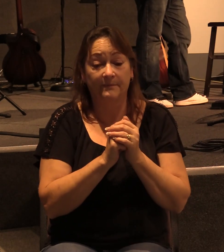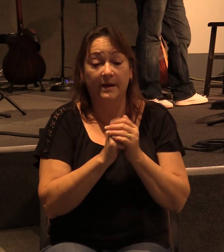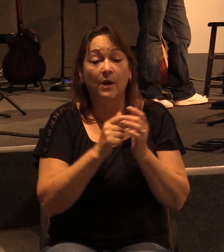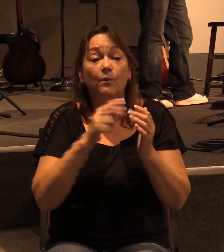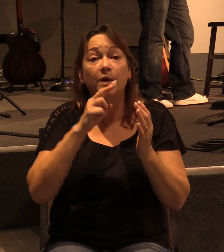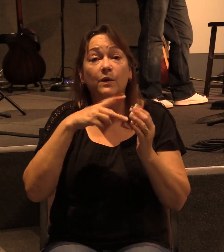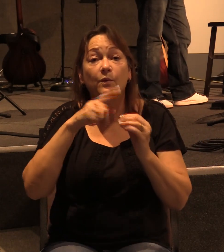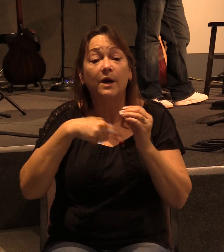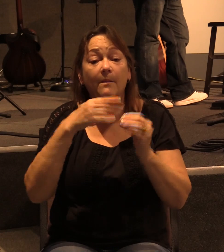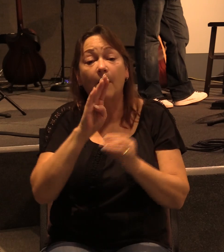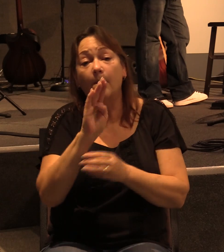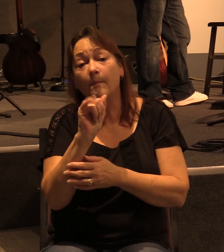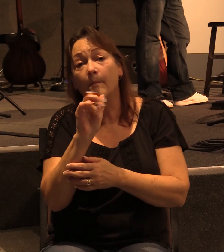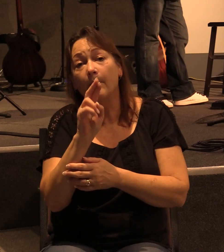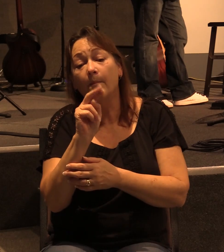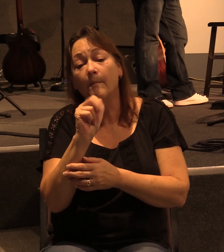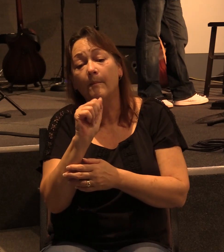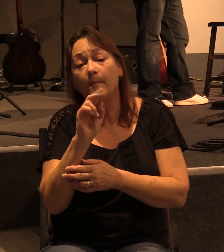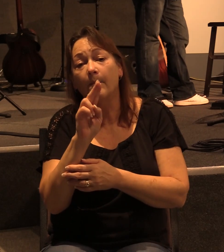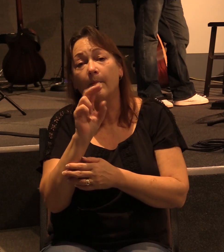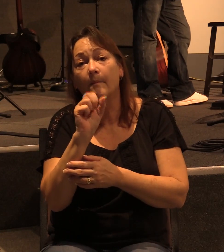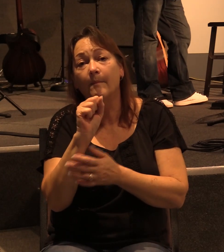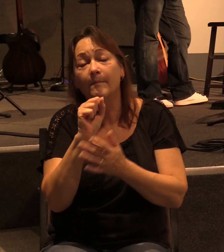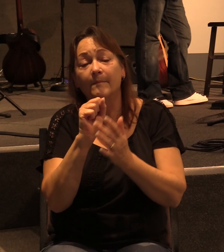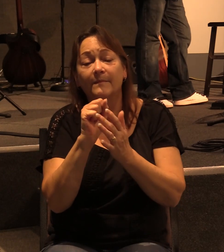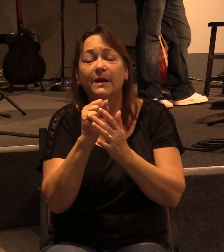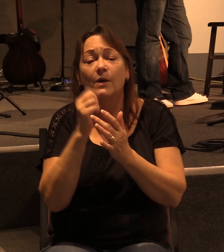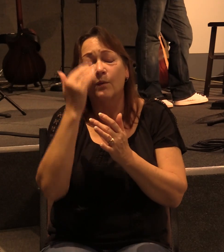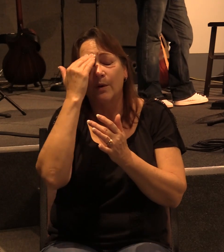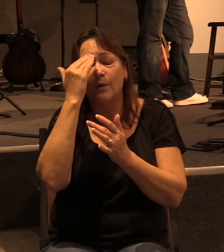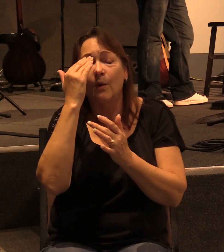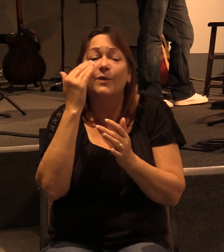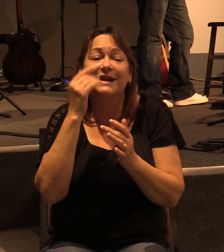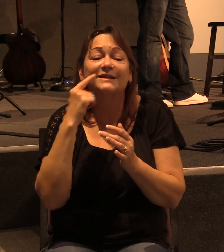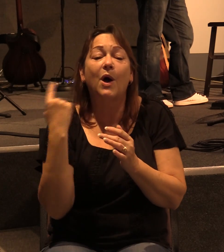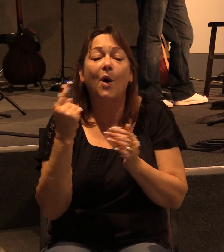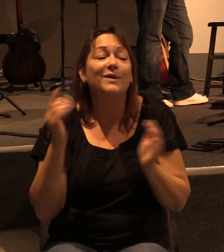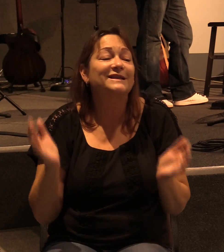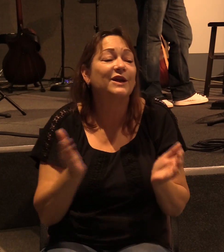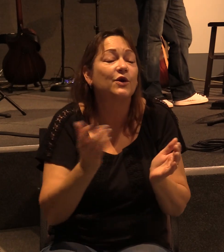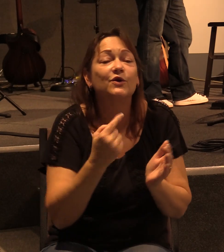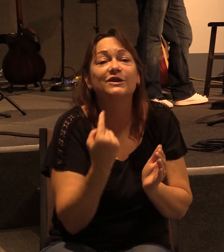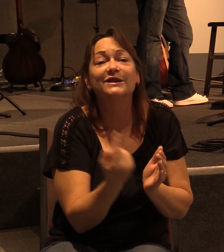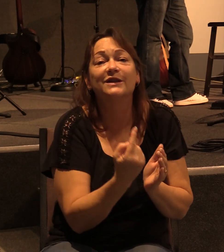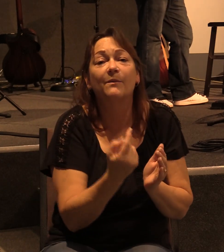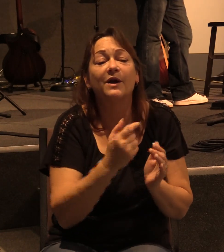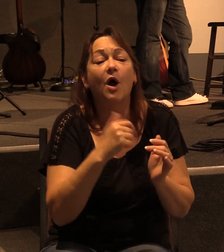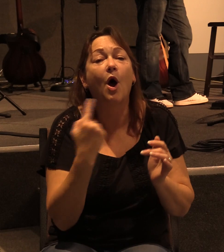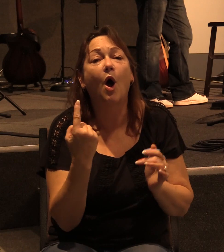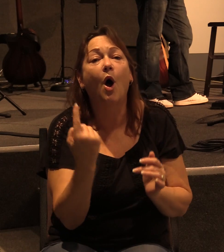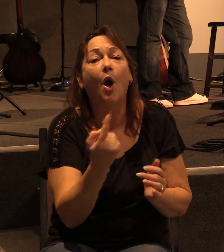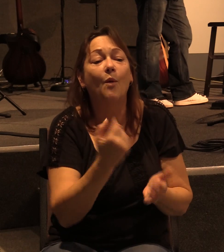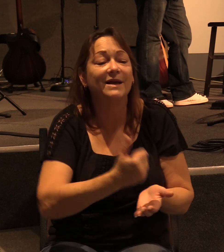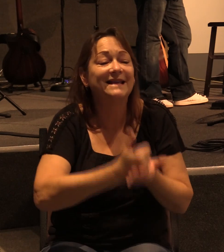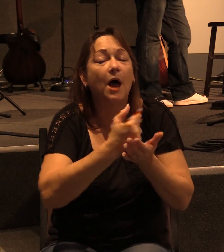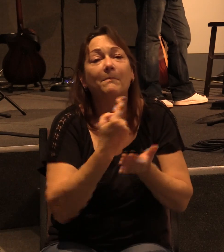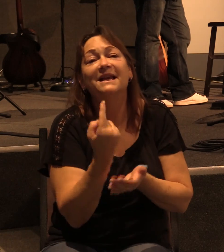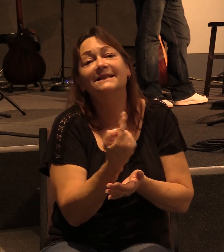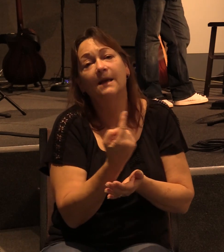whenever you read about Barnabas in the Bible, you will notice that he's always encouraging someone, always helping someone.